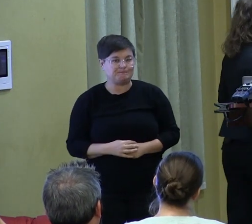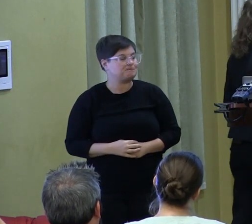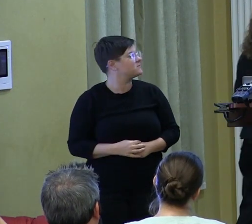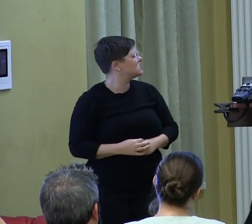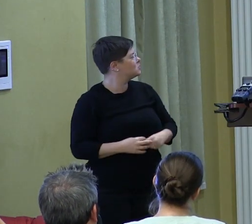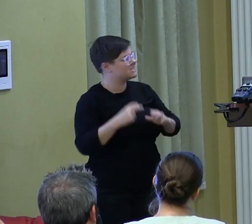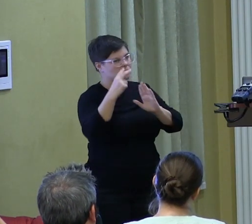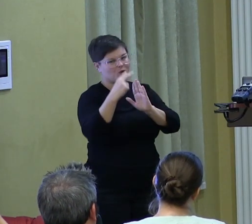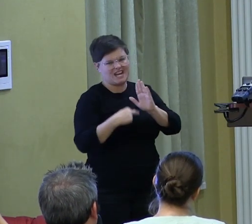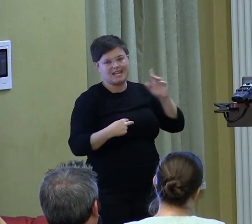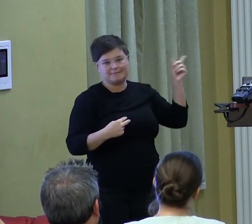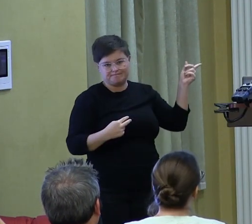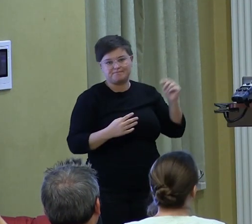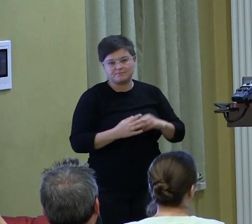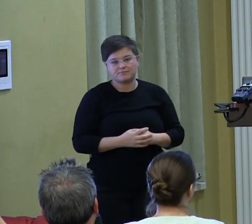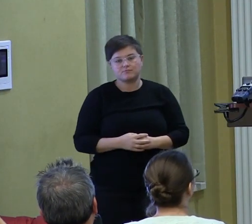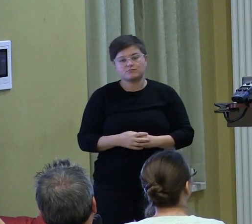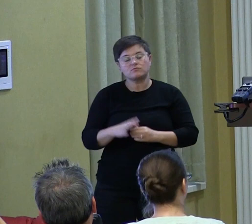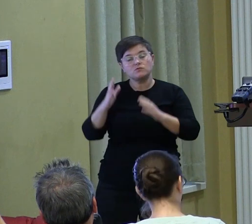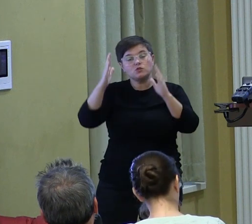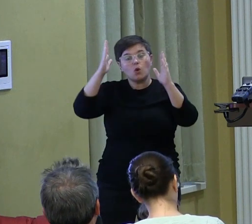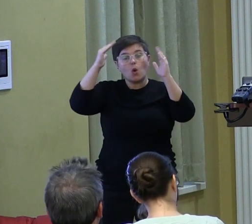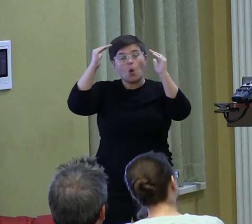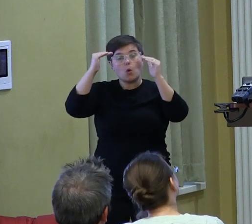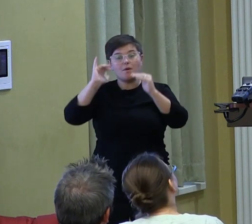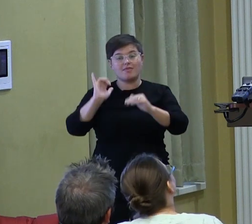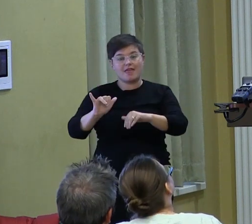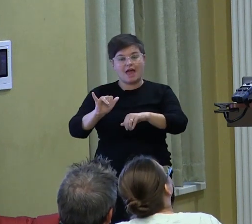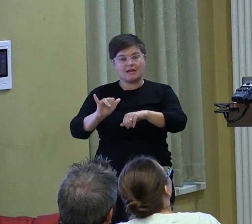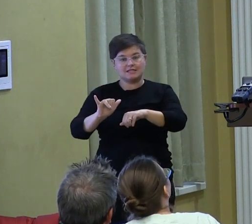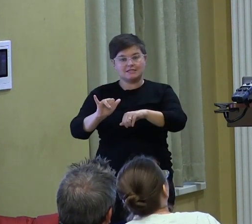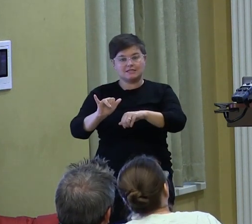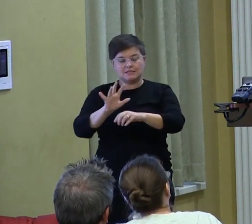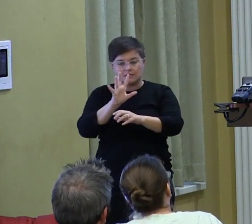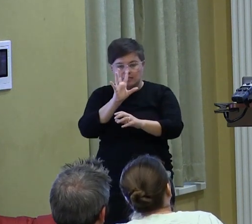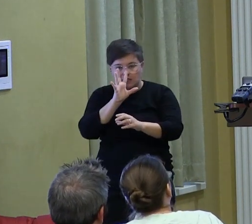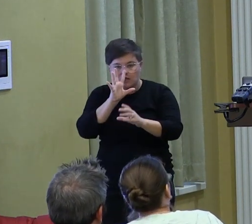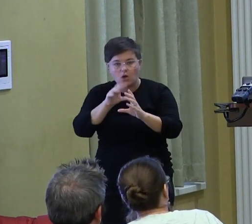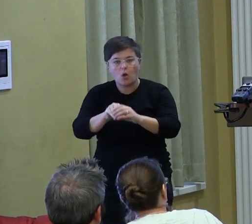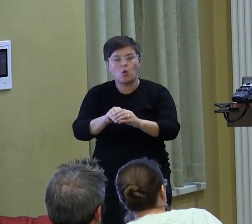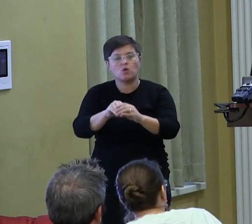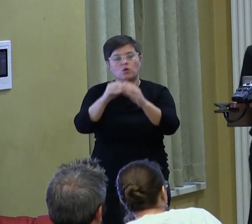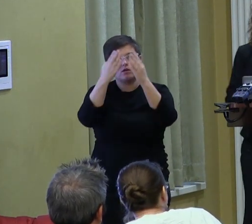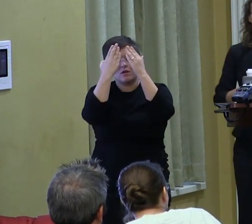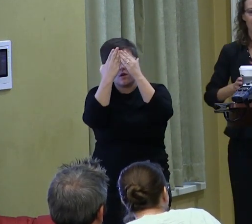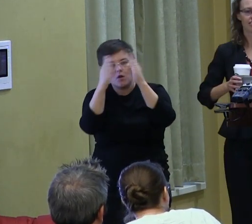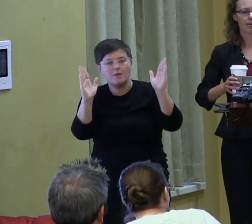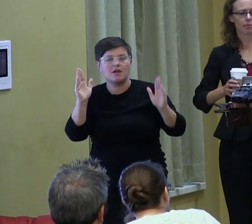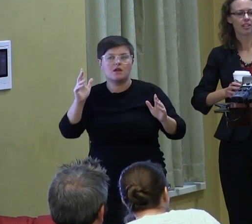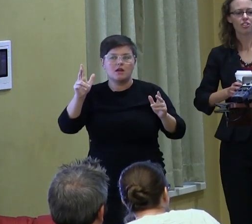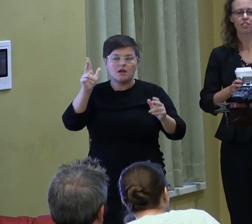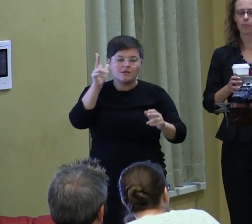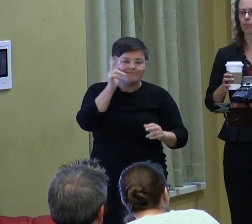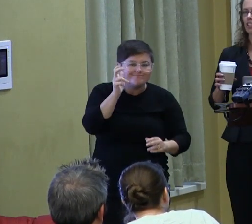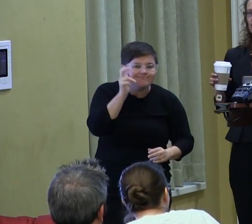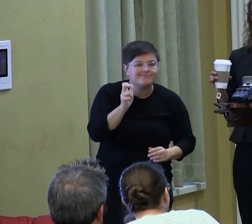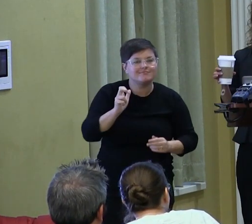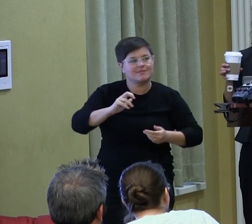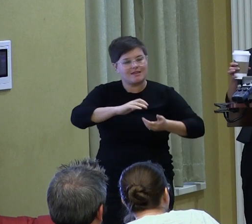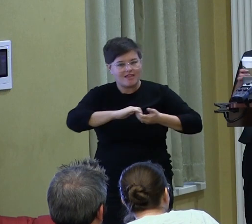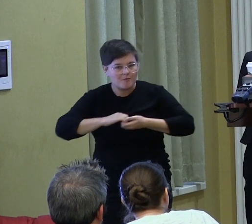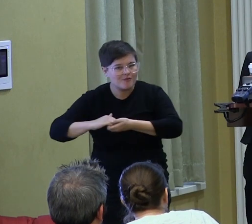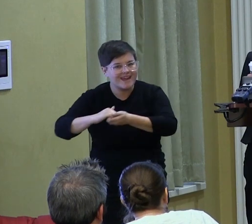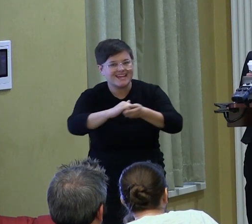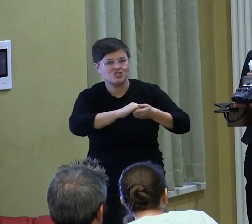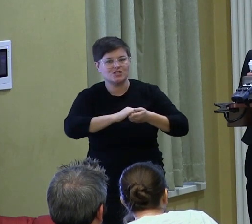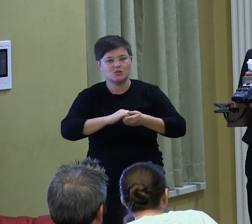So, hoping engages in this rather open-minded listening and collaboration. It brings